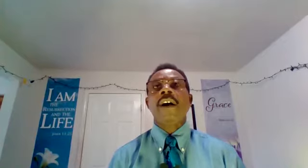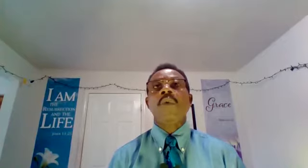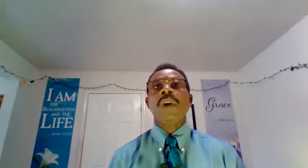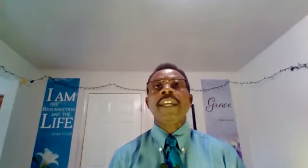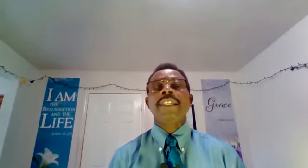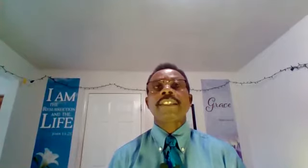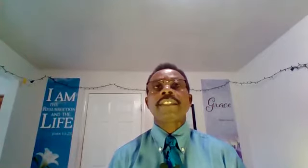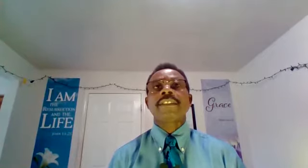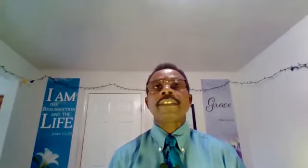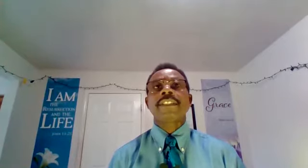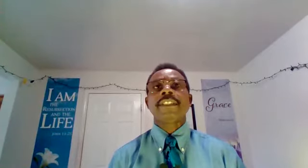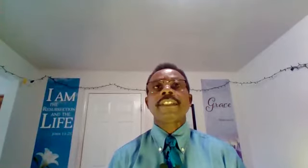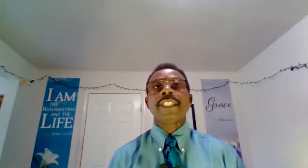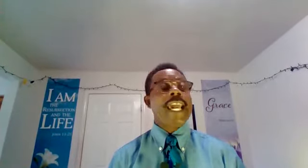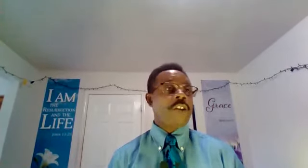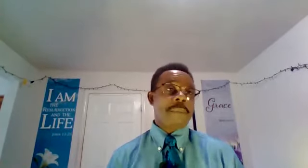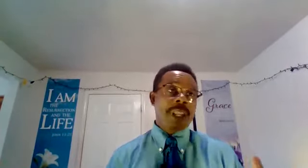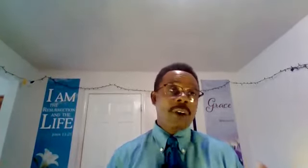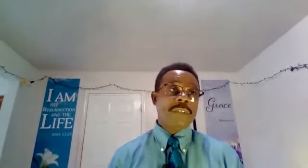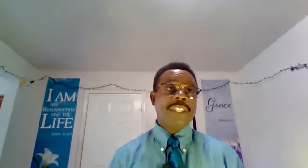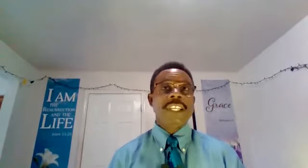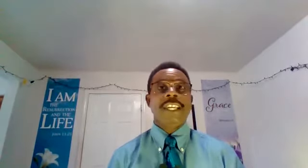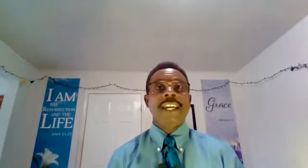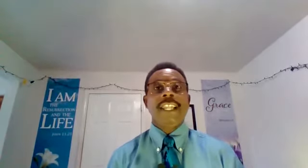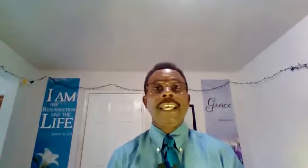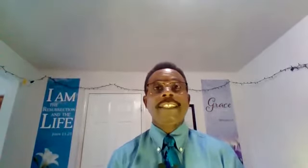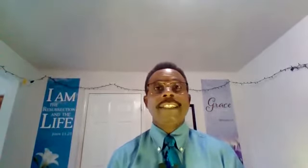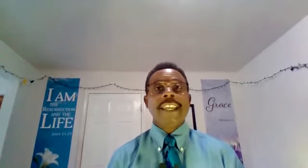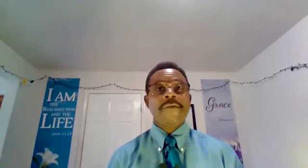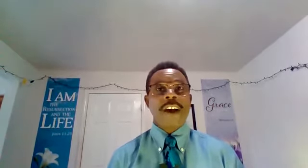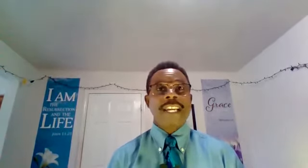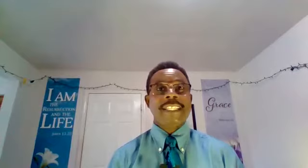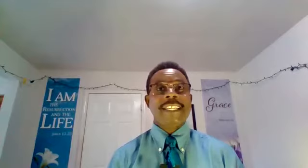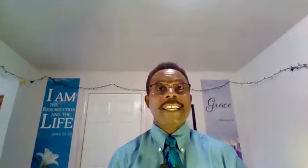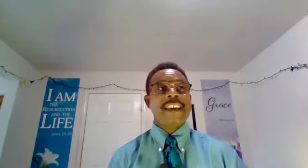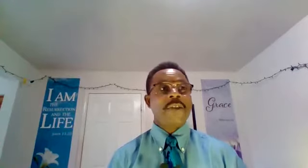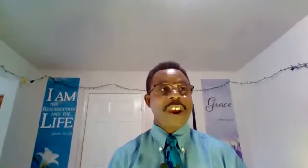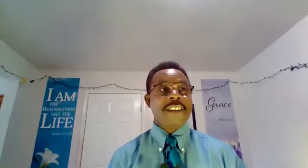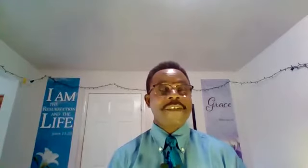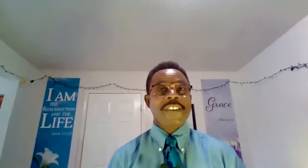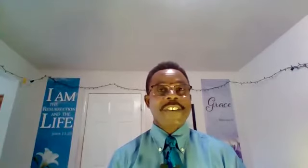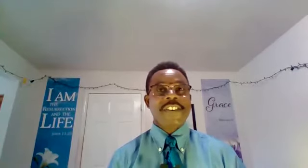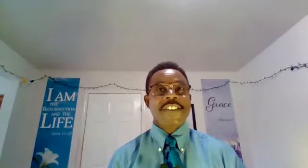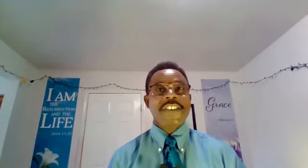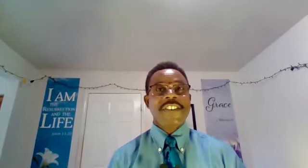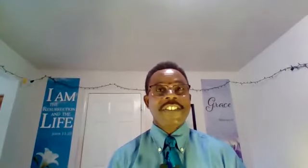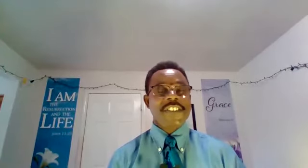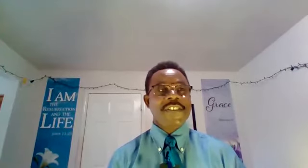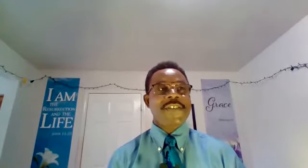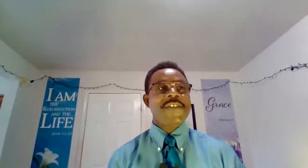with a hand of applause, let's invite Rev to